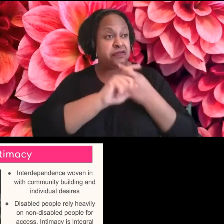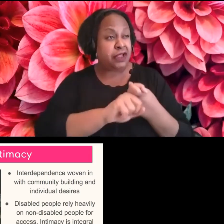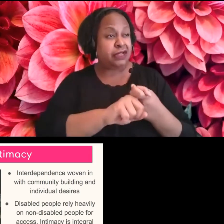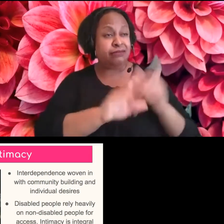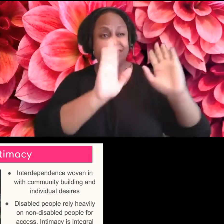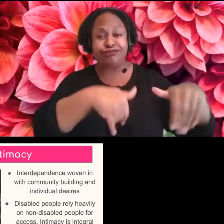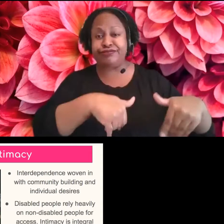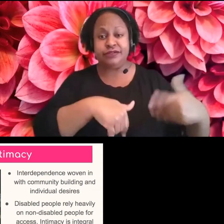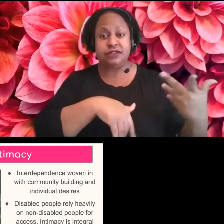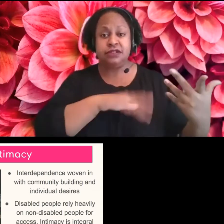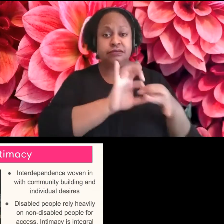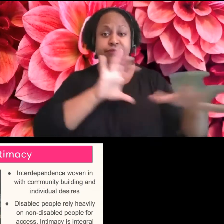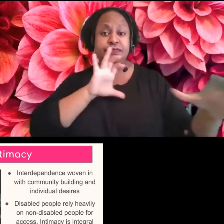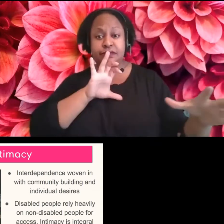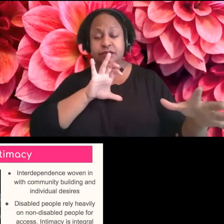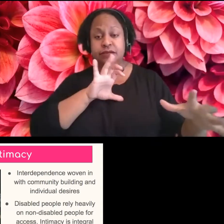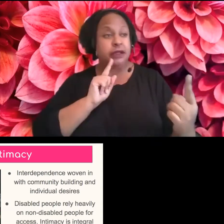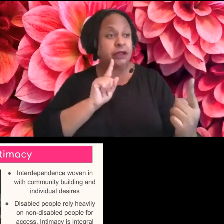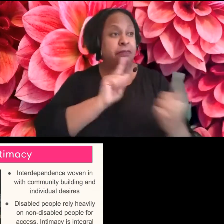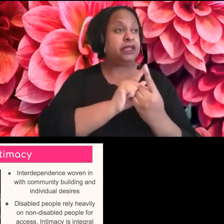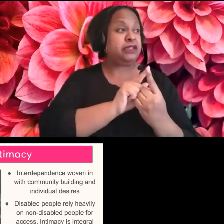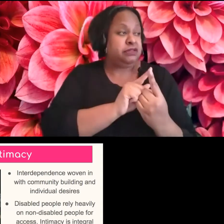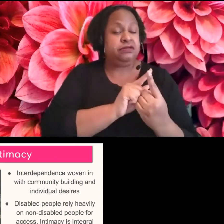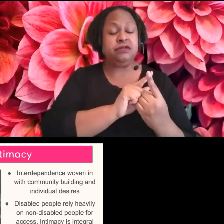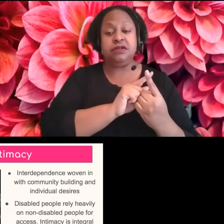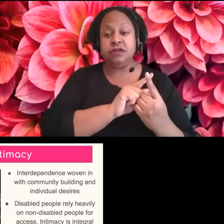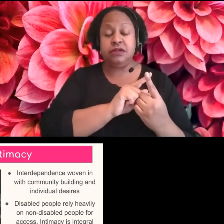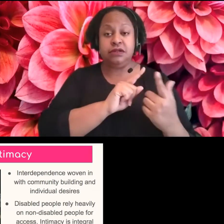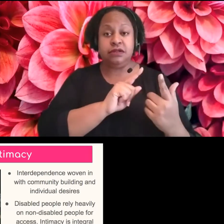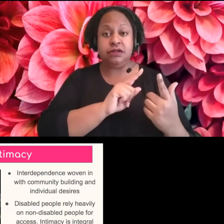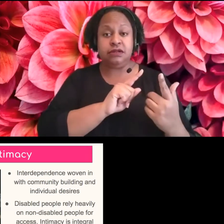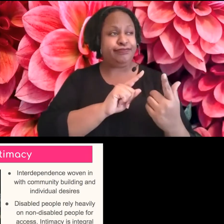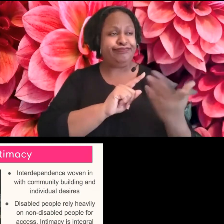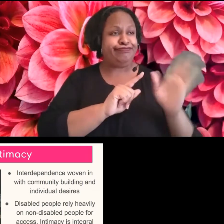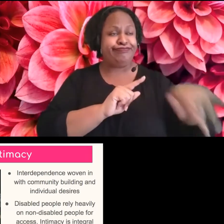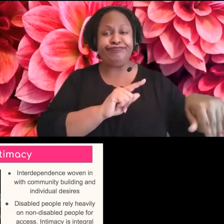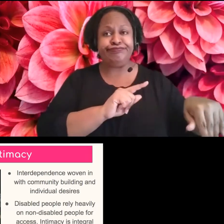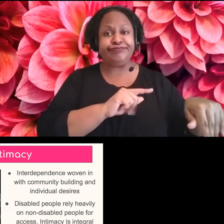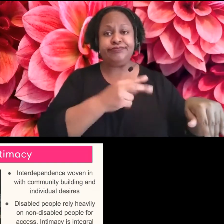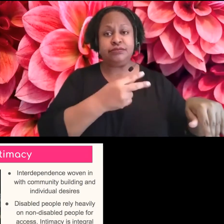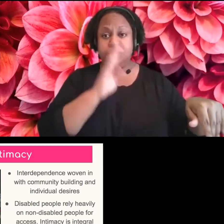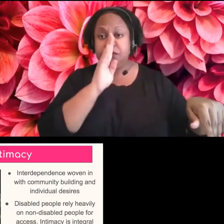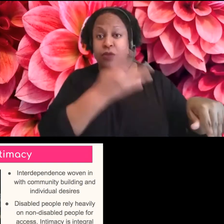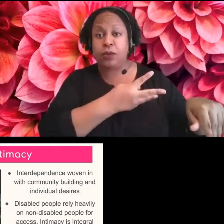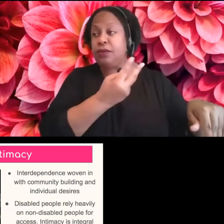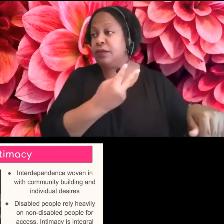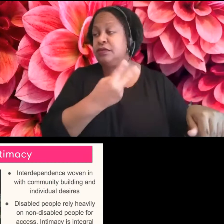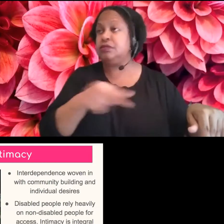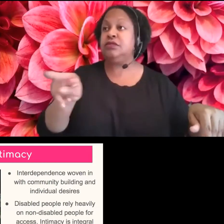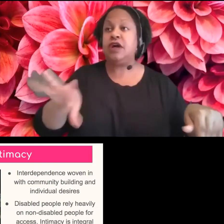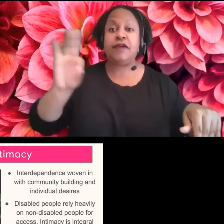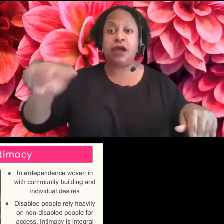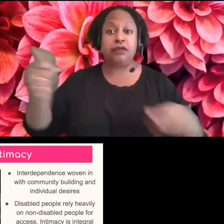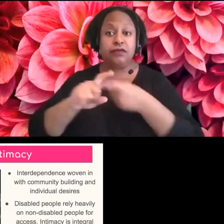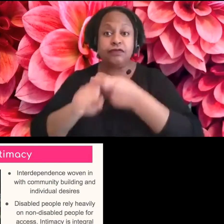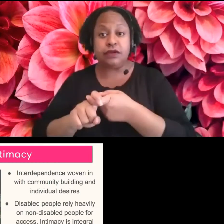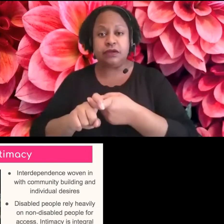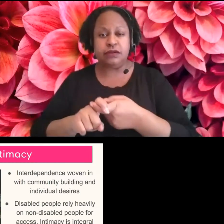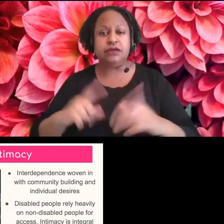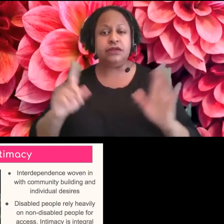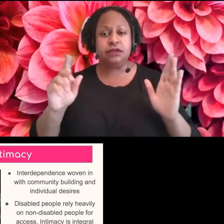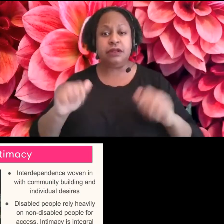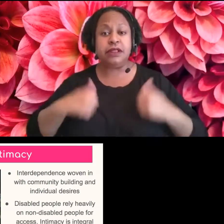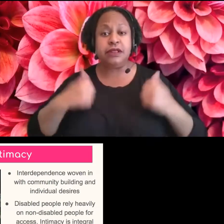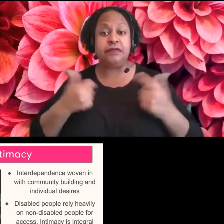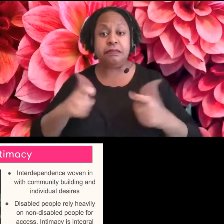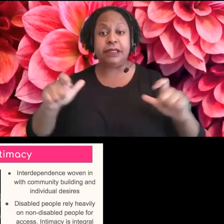and just completely turn around and find someone just as convenient. It's very much the urban way of living and